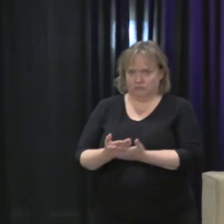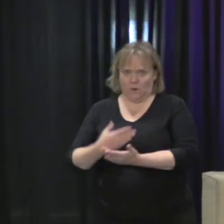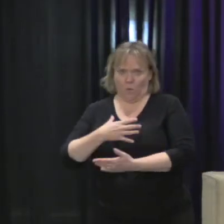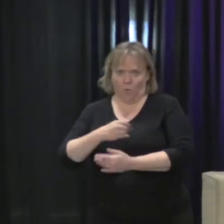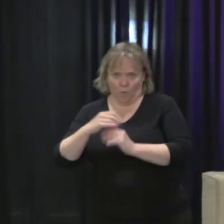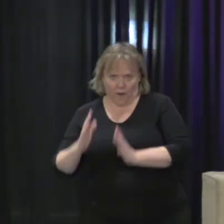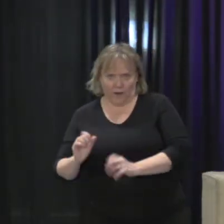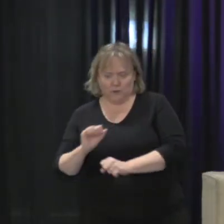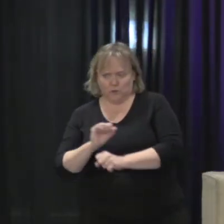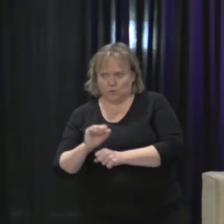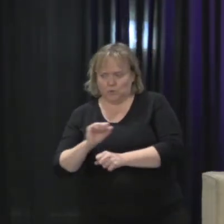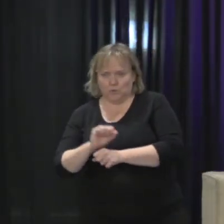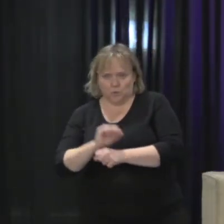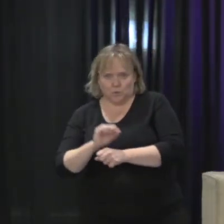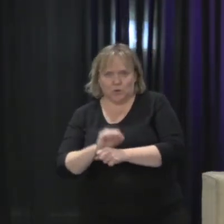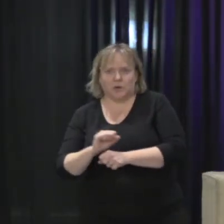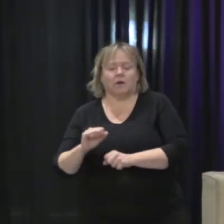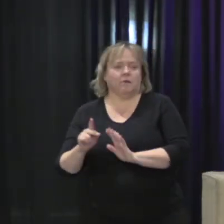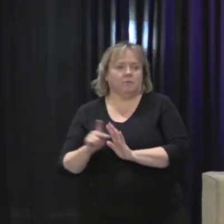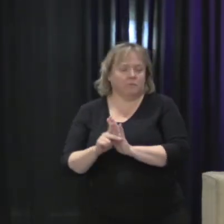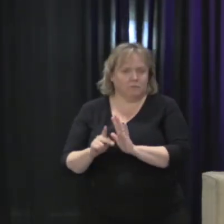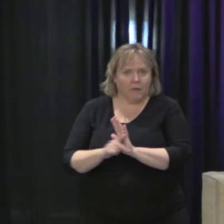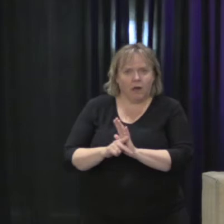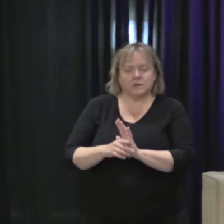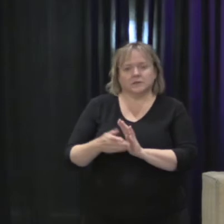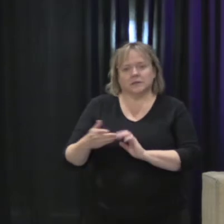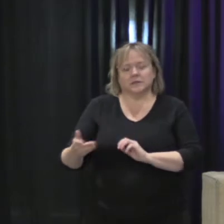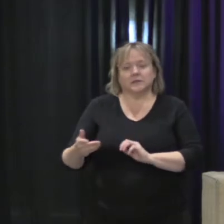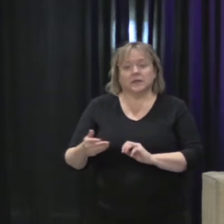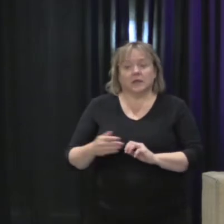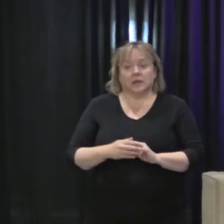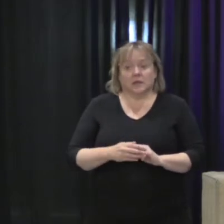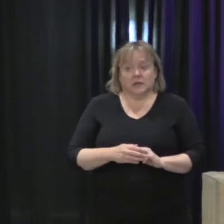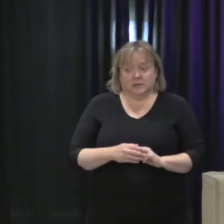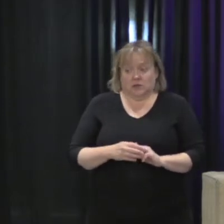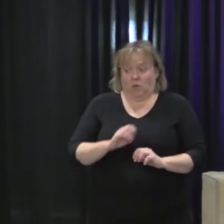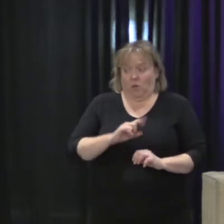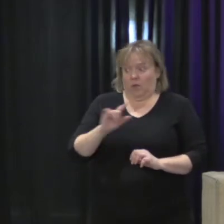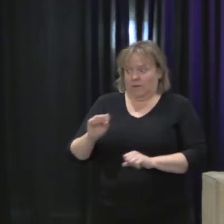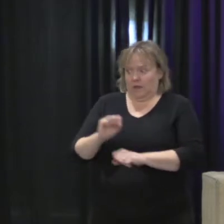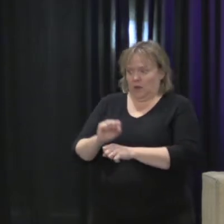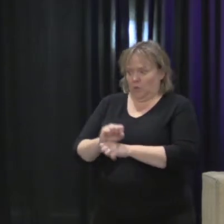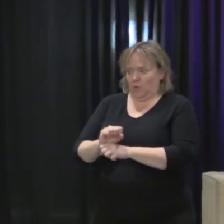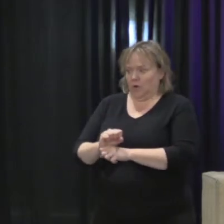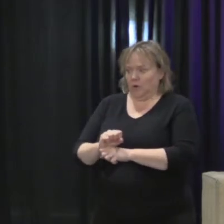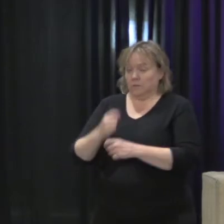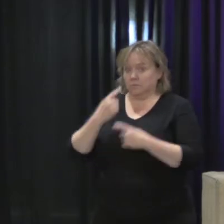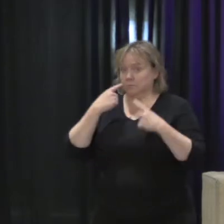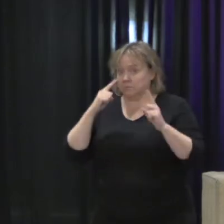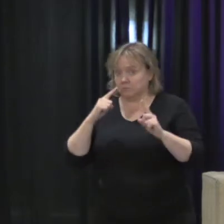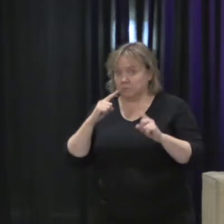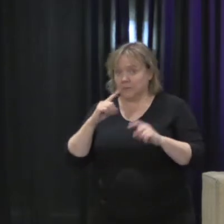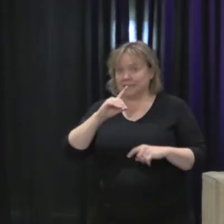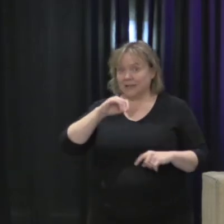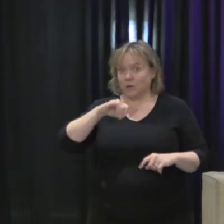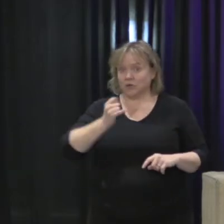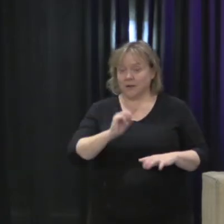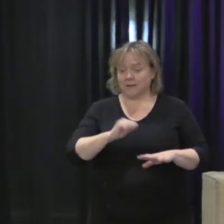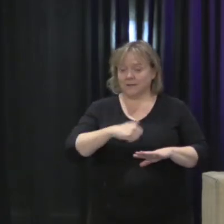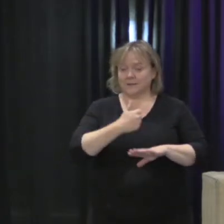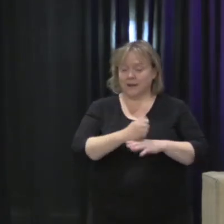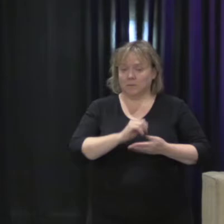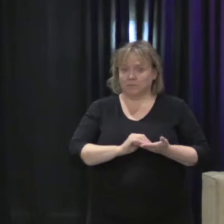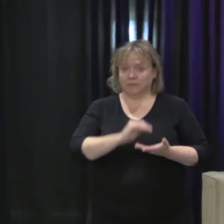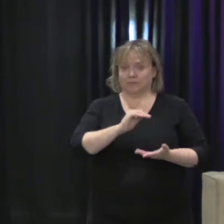and vision, eventually the Department of Justice gave $10 million in grants. And so again,